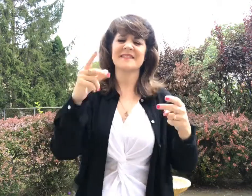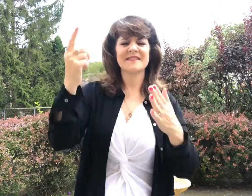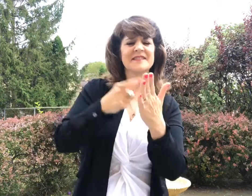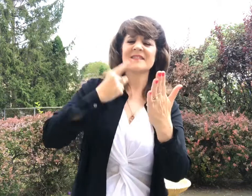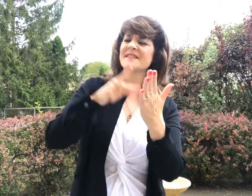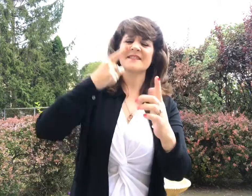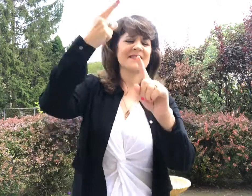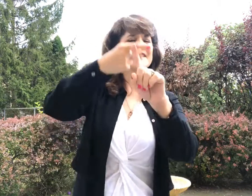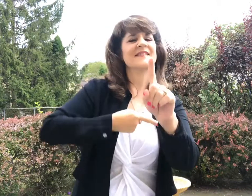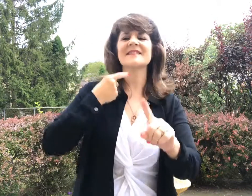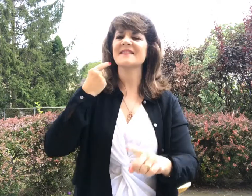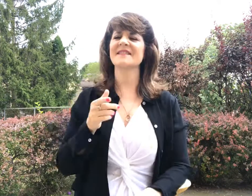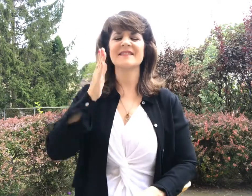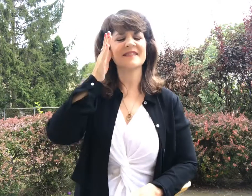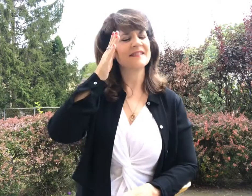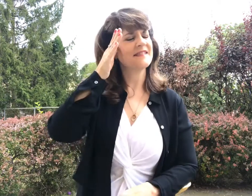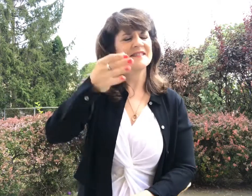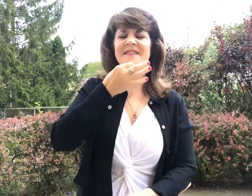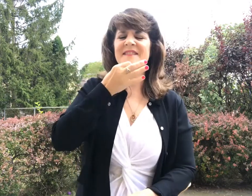Soon I'll be 60 years old. Soon